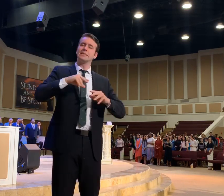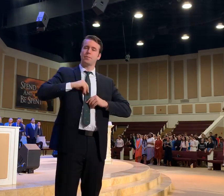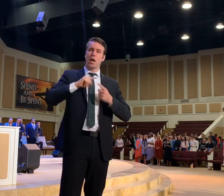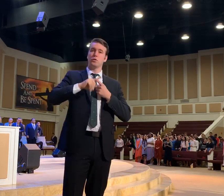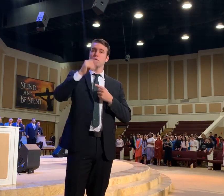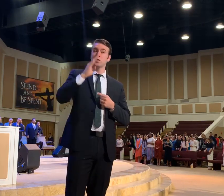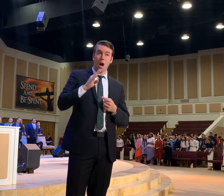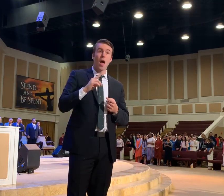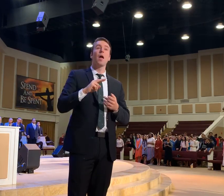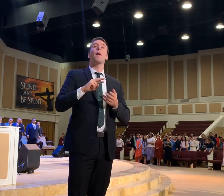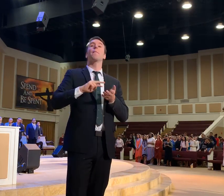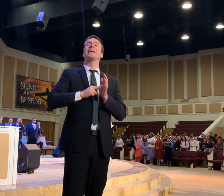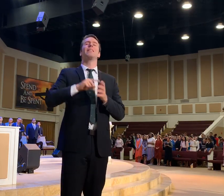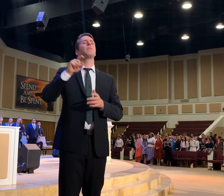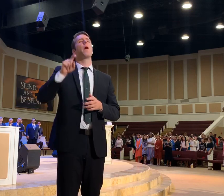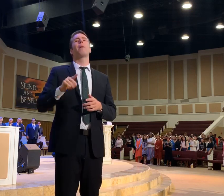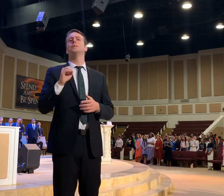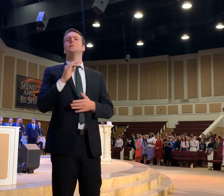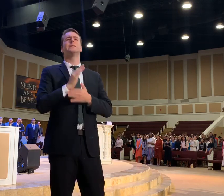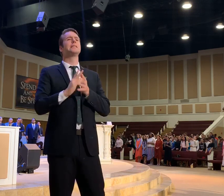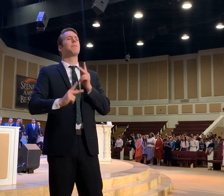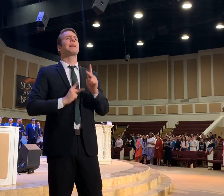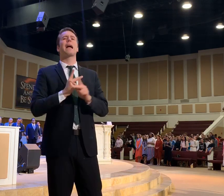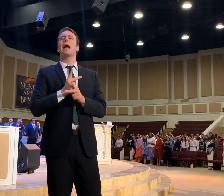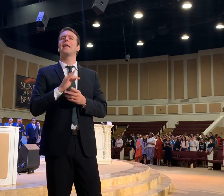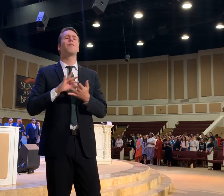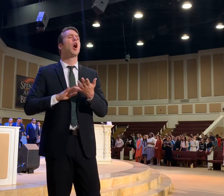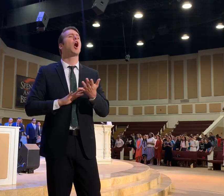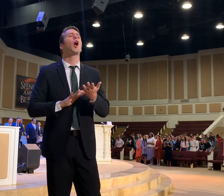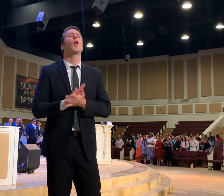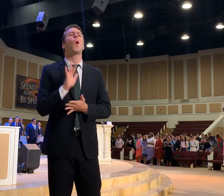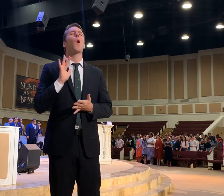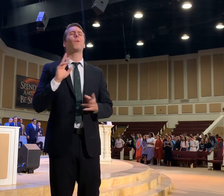There must be some kind of glory or credit.